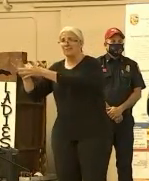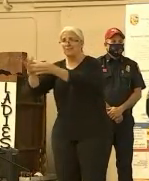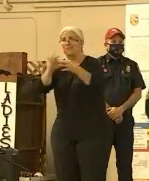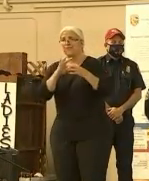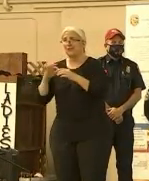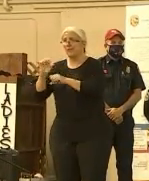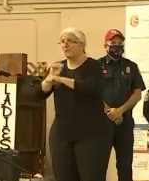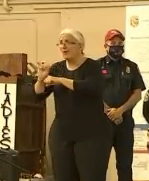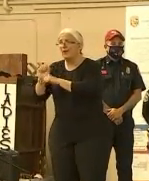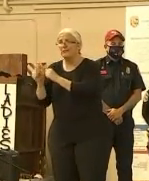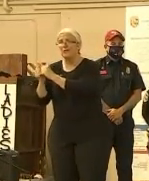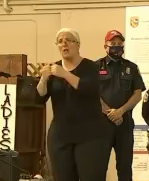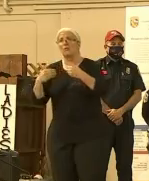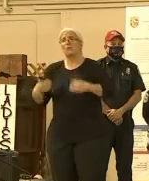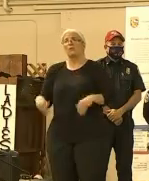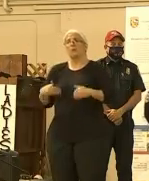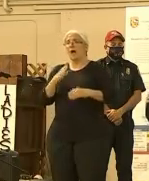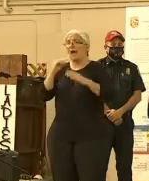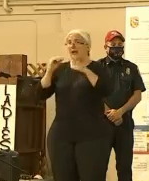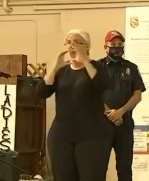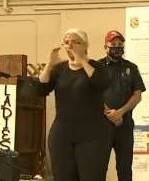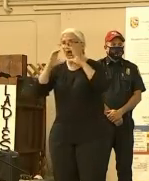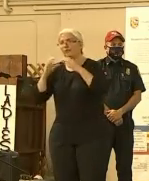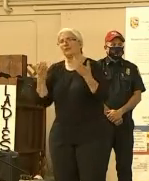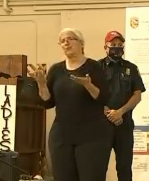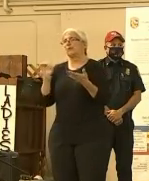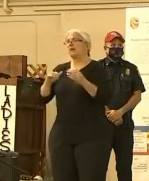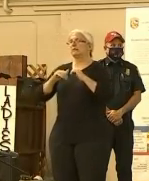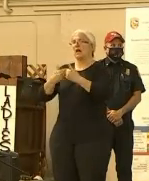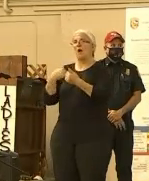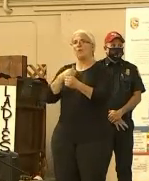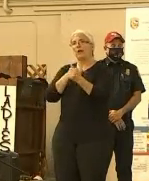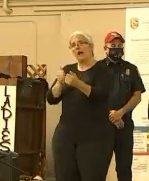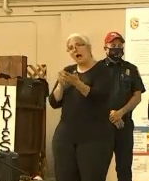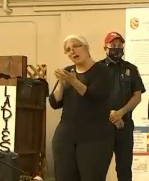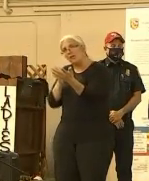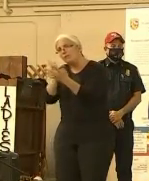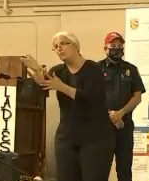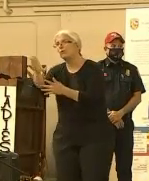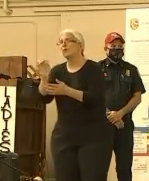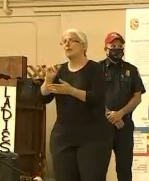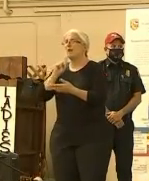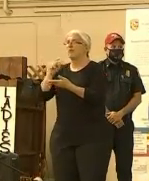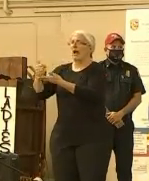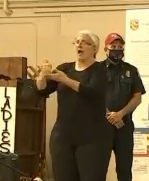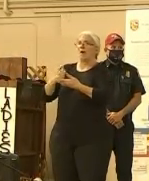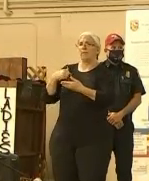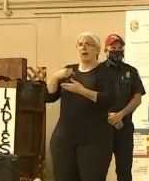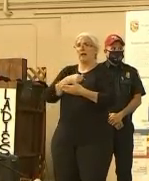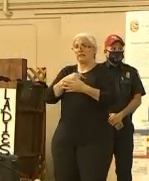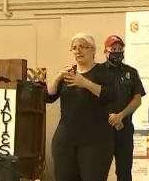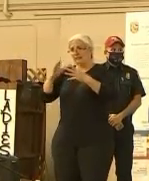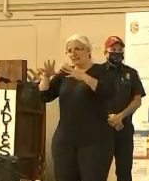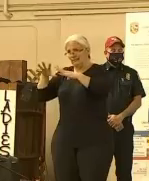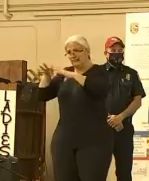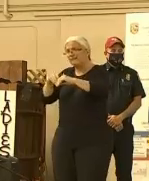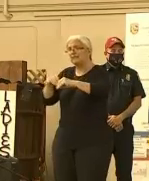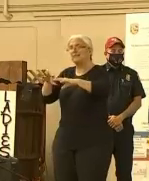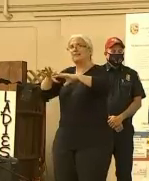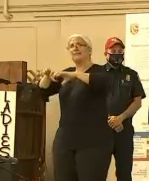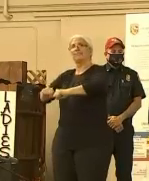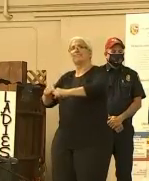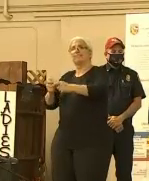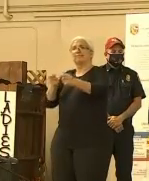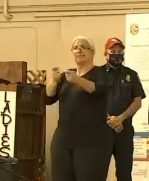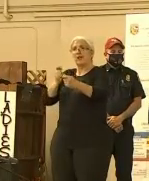through this and mitigate the large incident that we have. So far, it takes a while to get going, but so